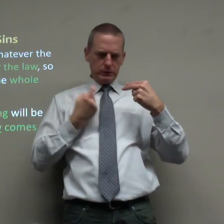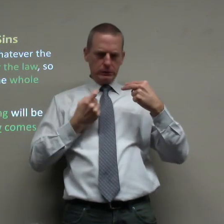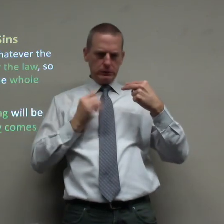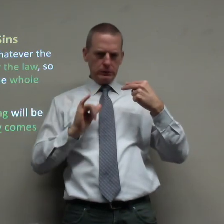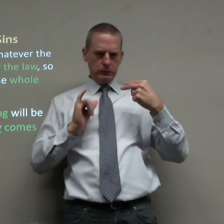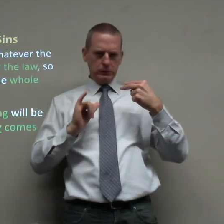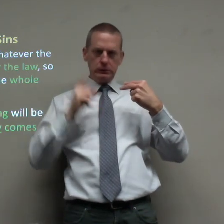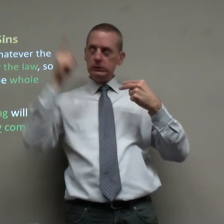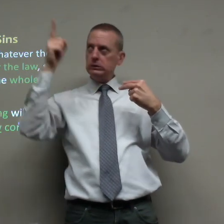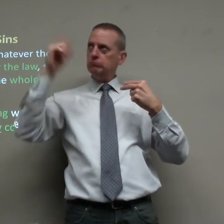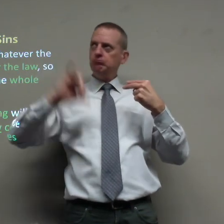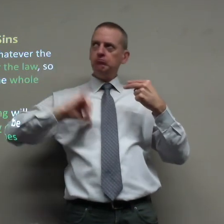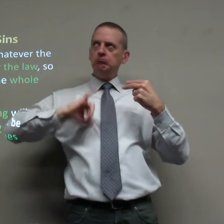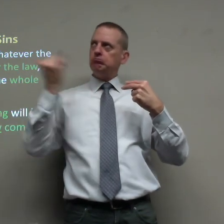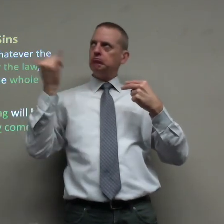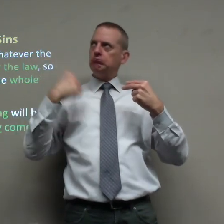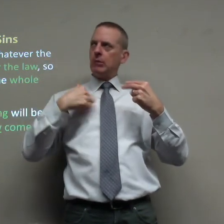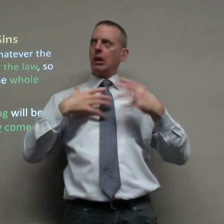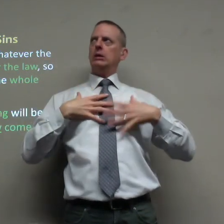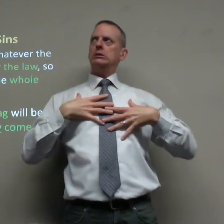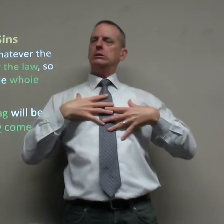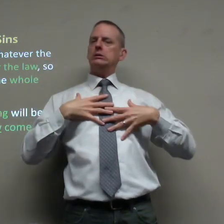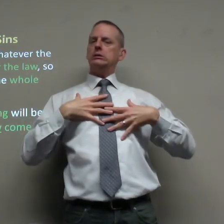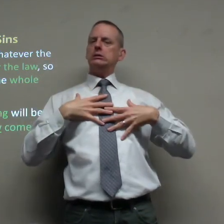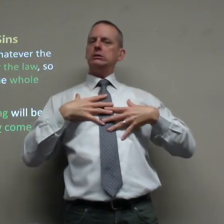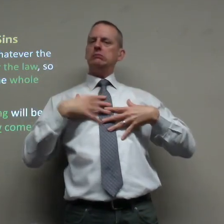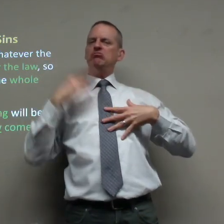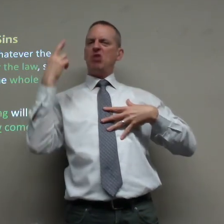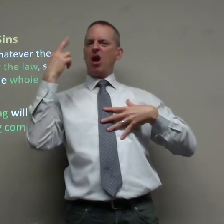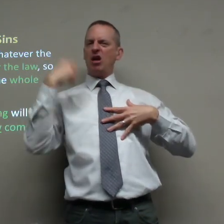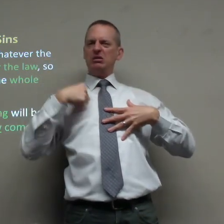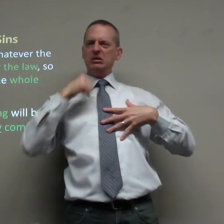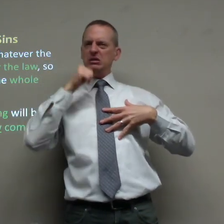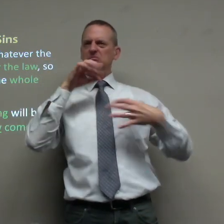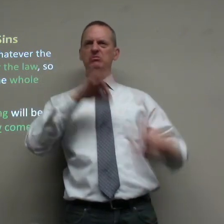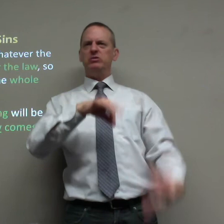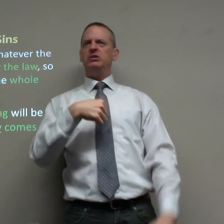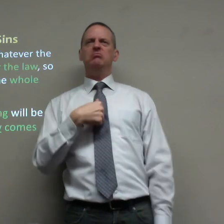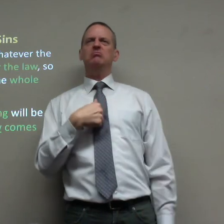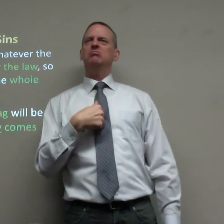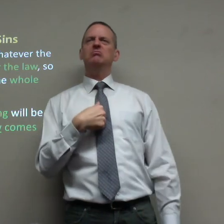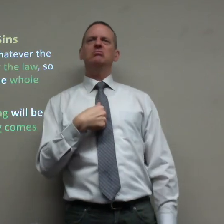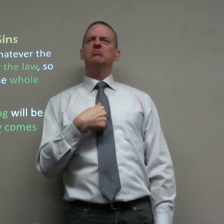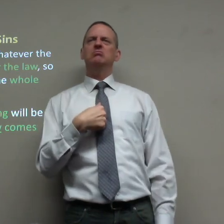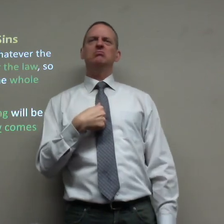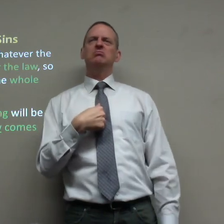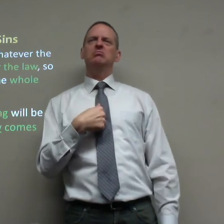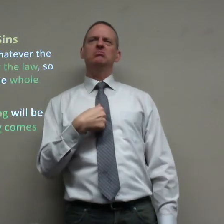Where is he a part of you? You should feel guilty and realize that we're not perfect.